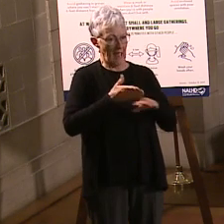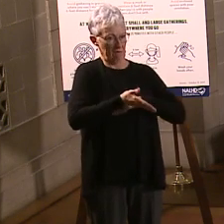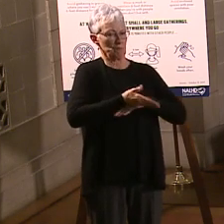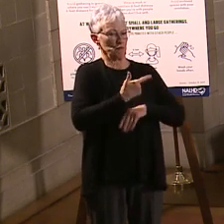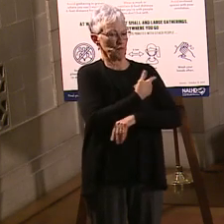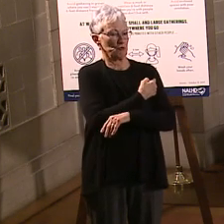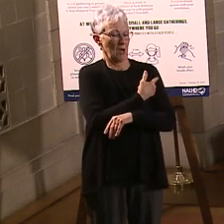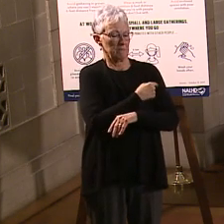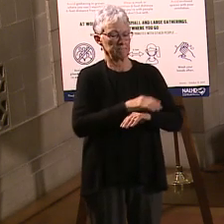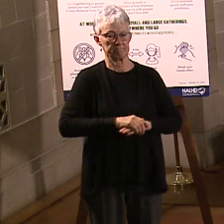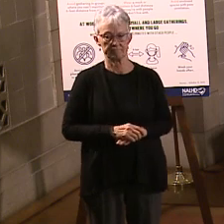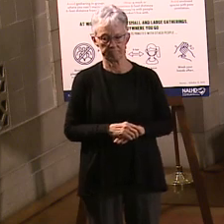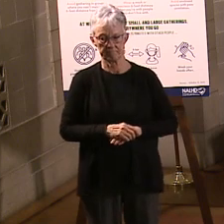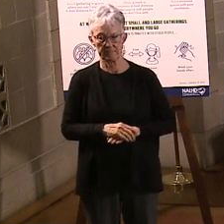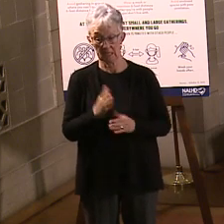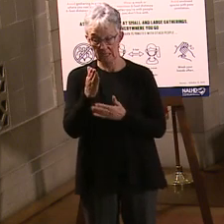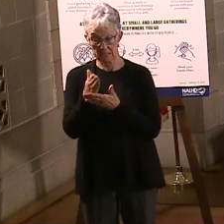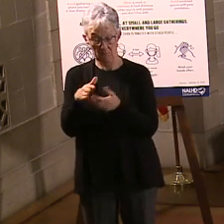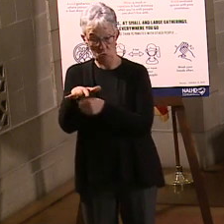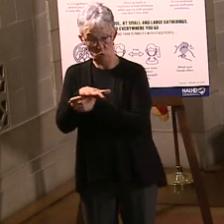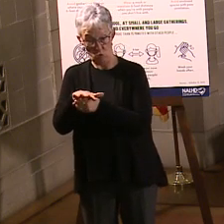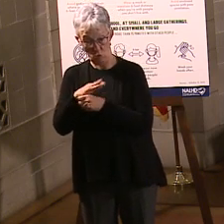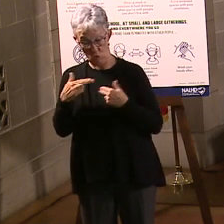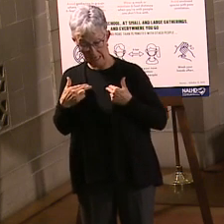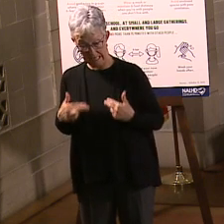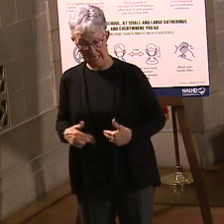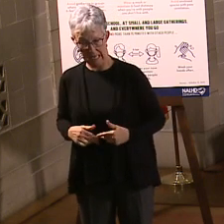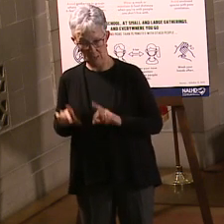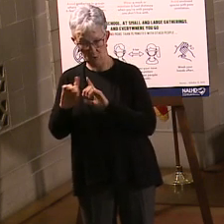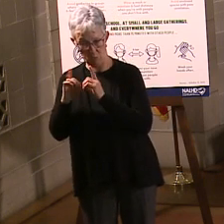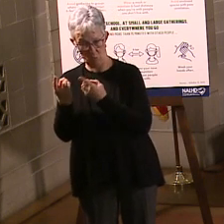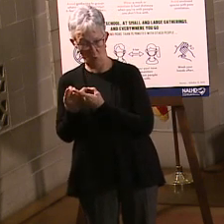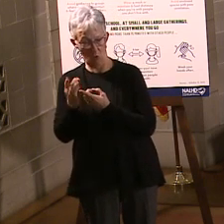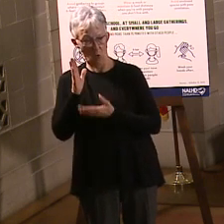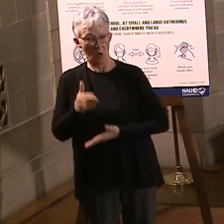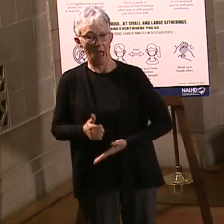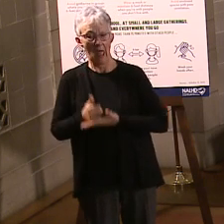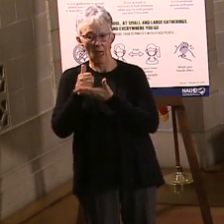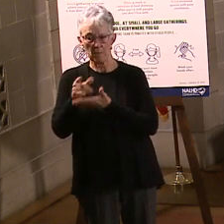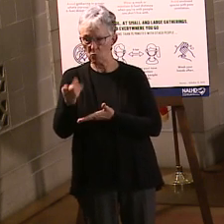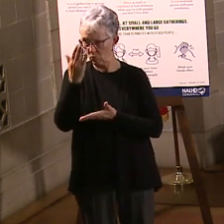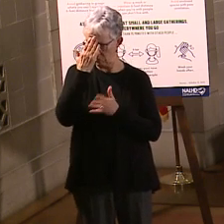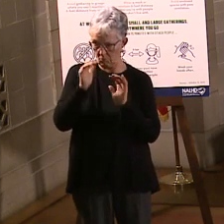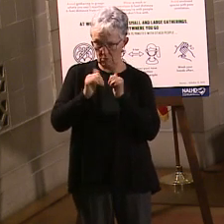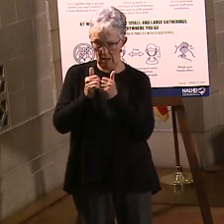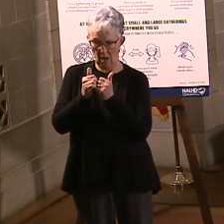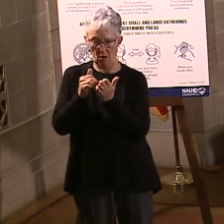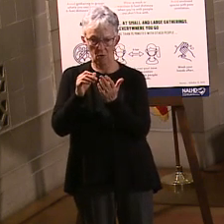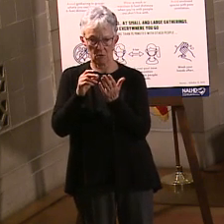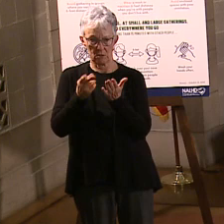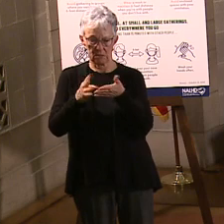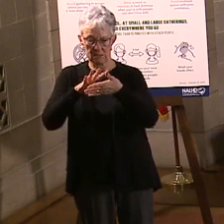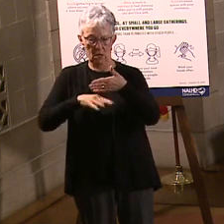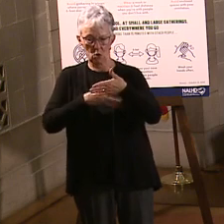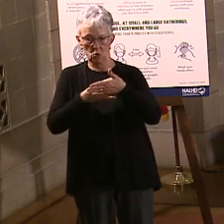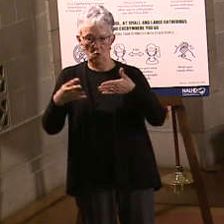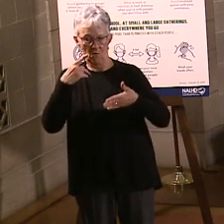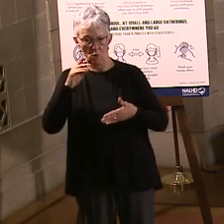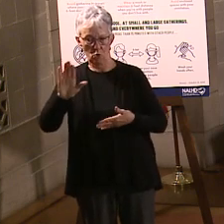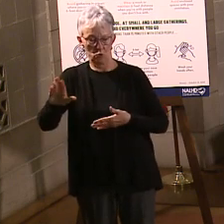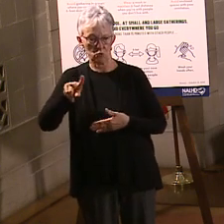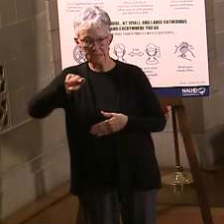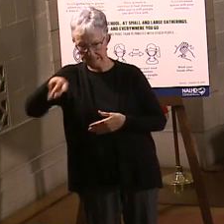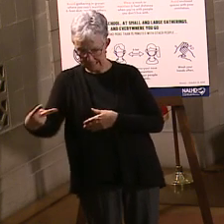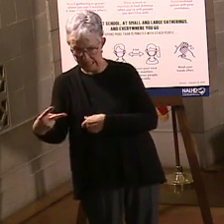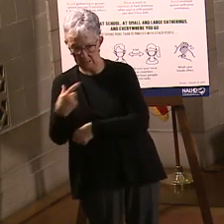Now, some of the local public health departments will help you with that while you're at your vaccine. Some of them will use this for the scheduling. Either way,